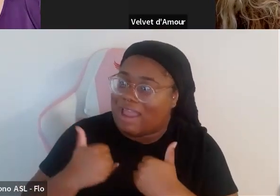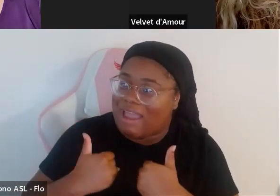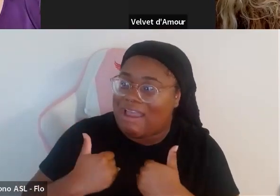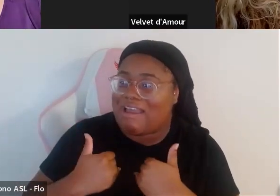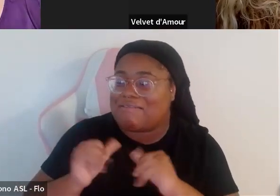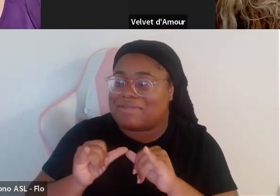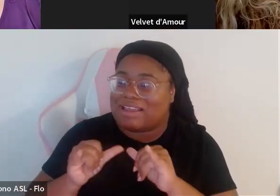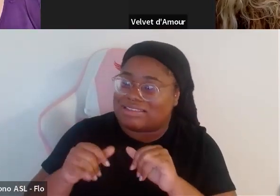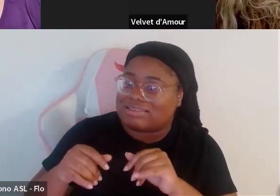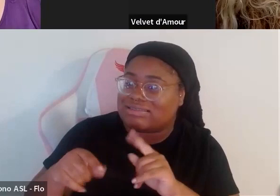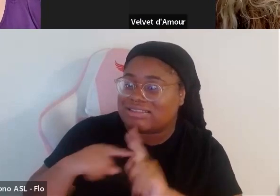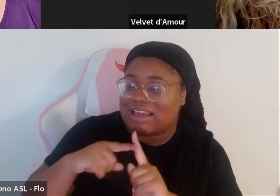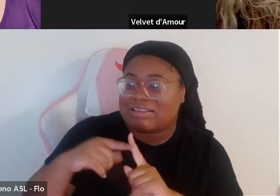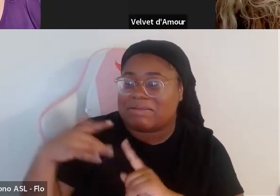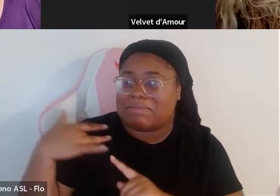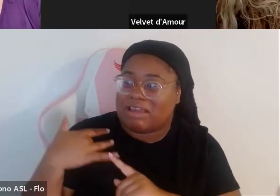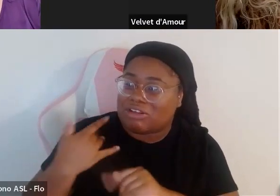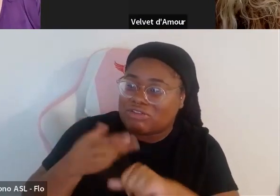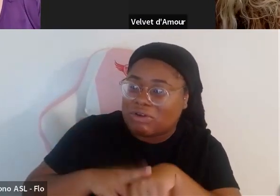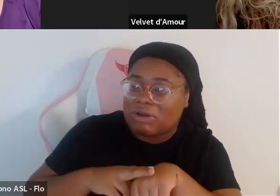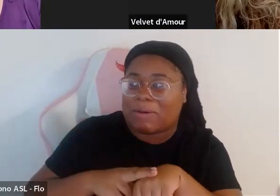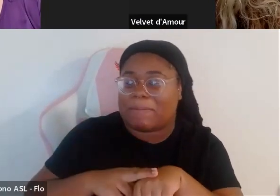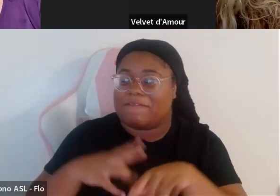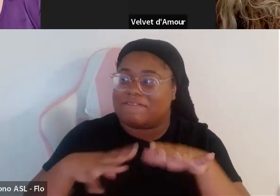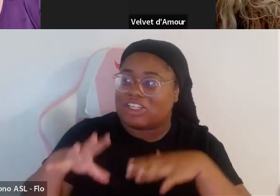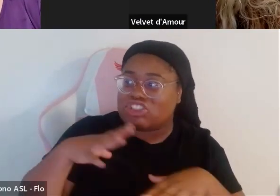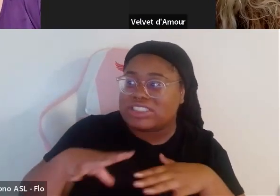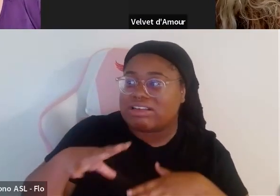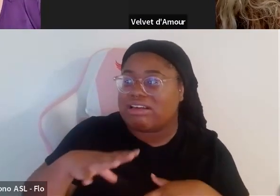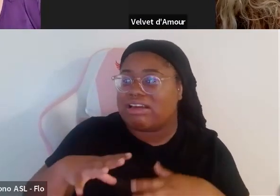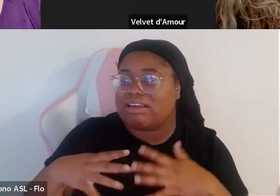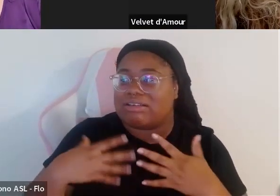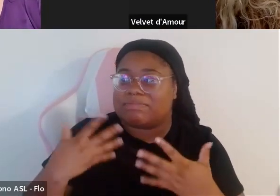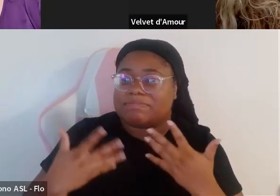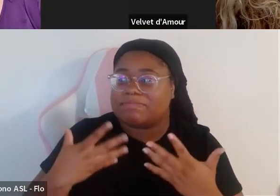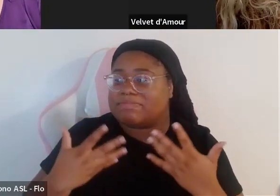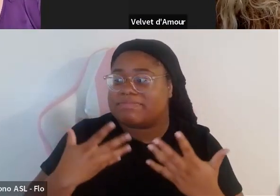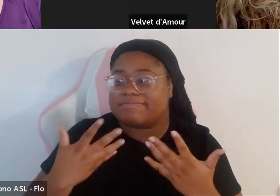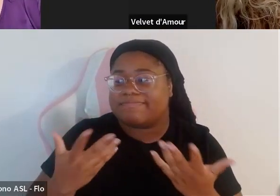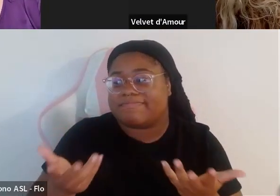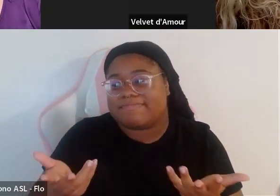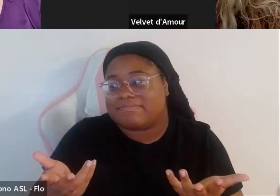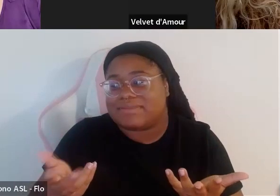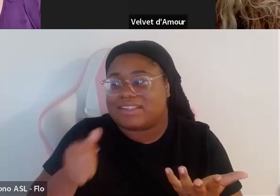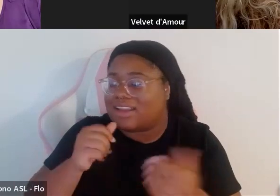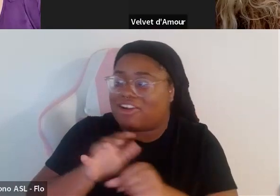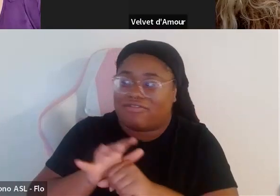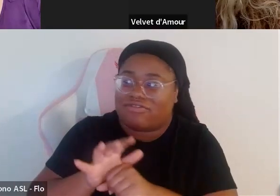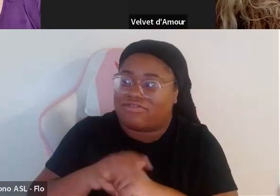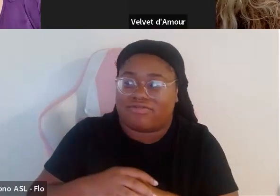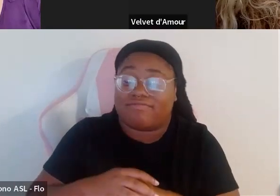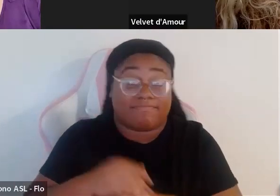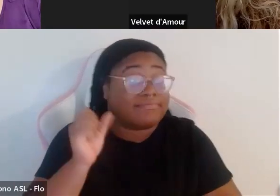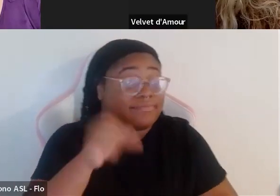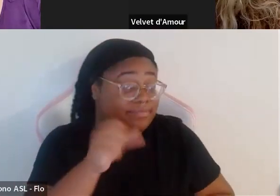of course and yeah but there's you know there's not enough so